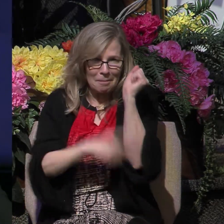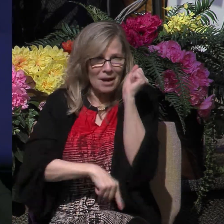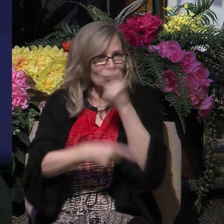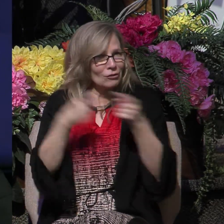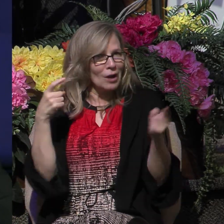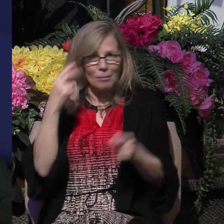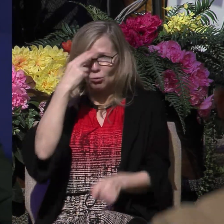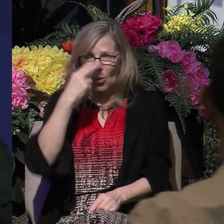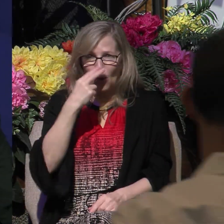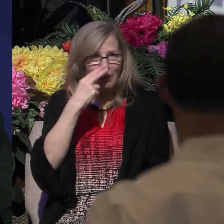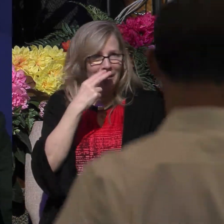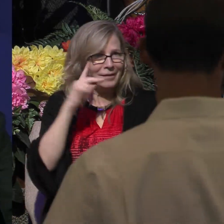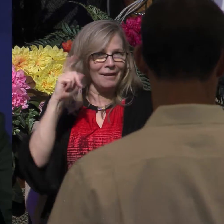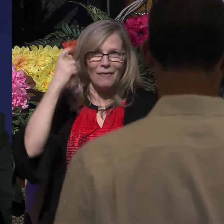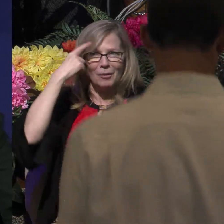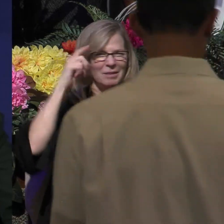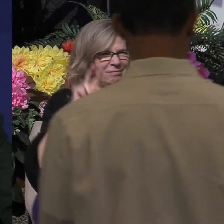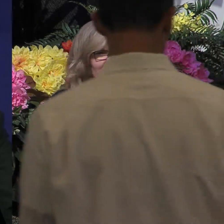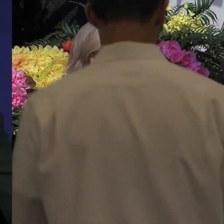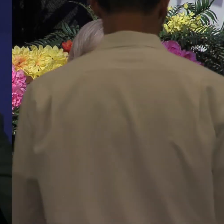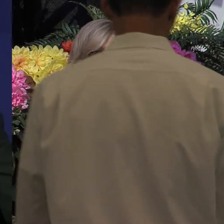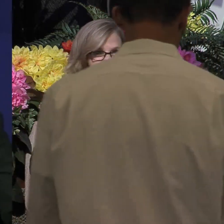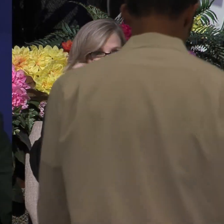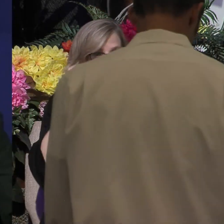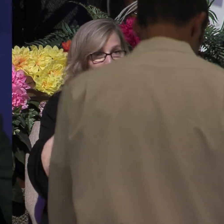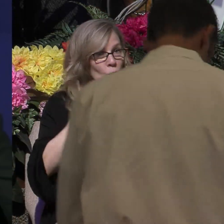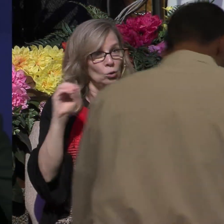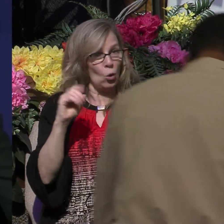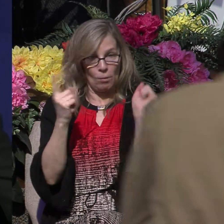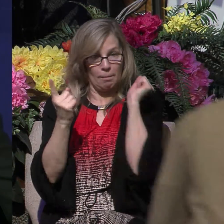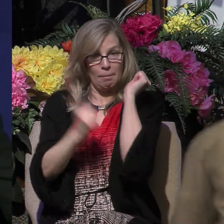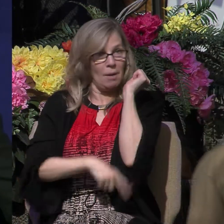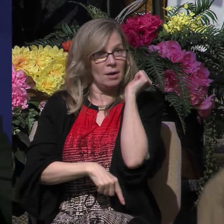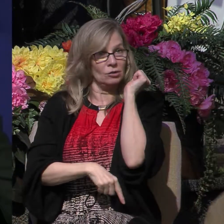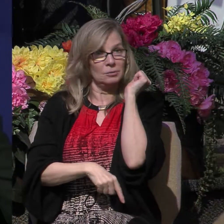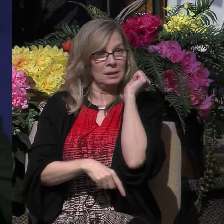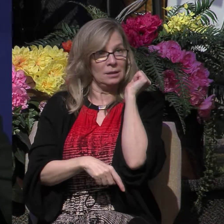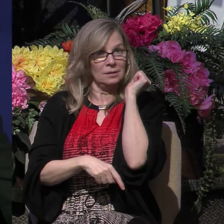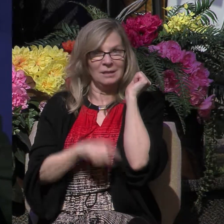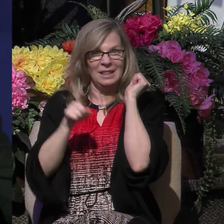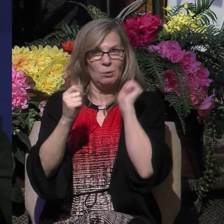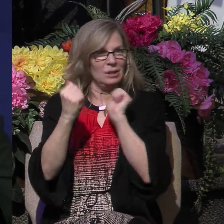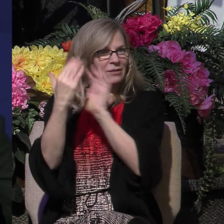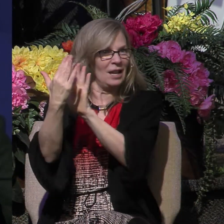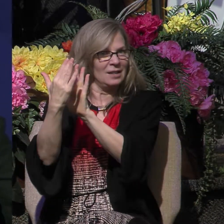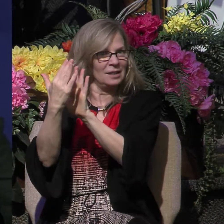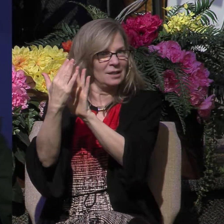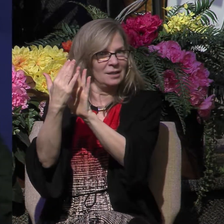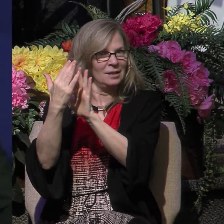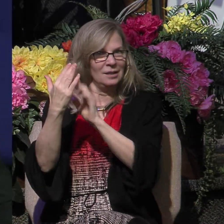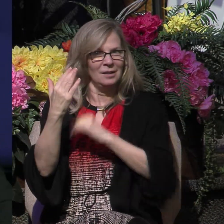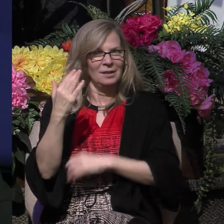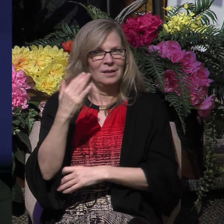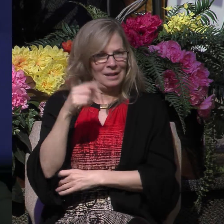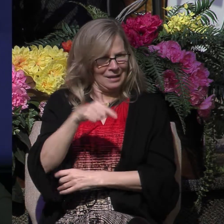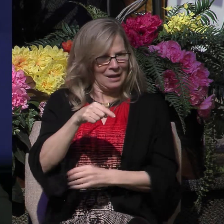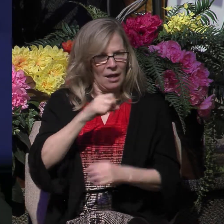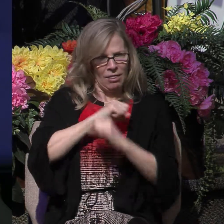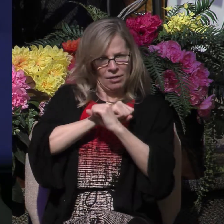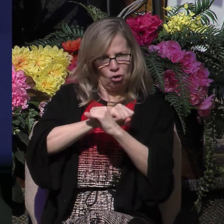Roman authorities is simply because there was no punishment he was facing. He knew there'd be no punishment because none of the prisoners had